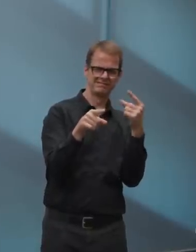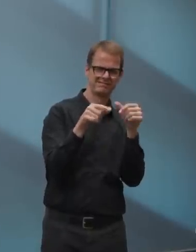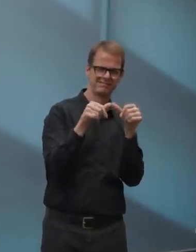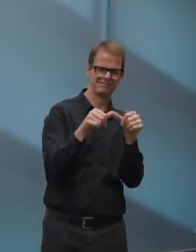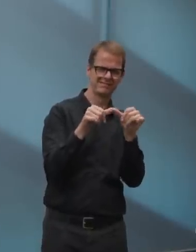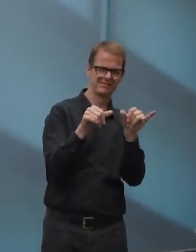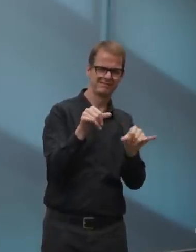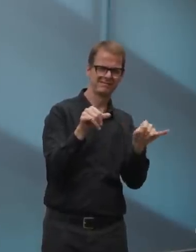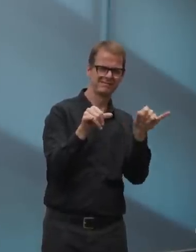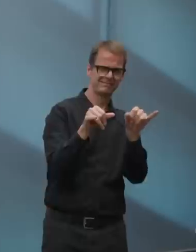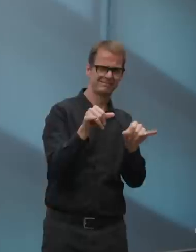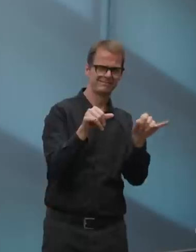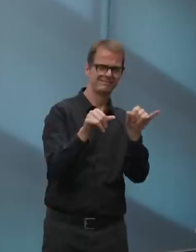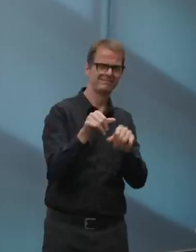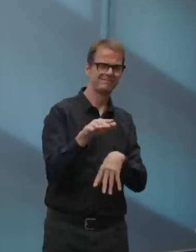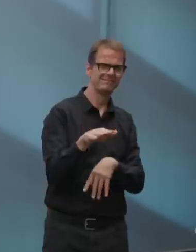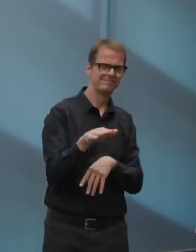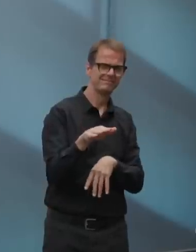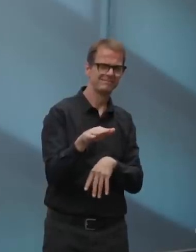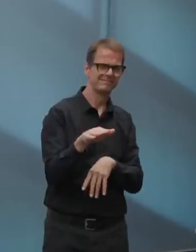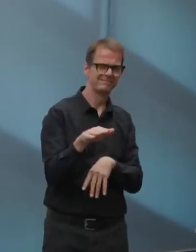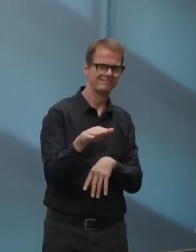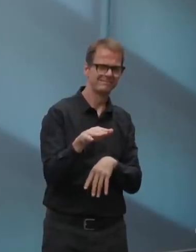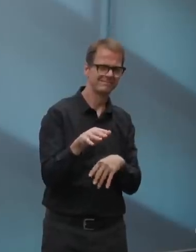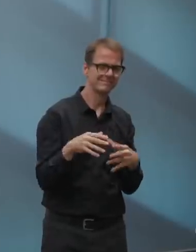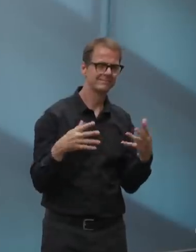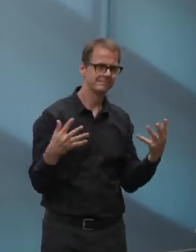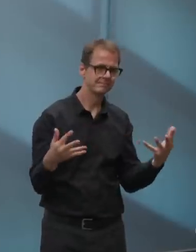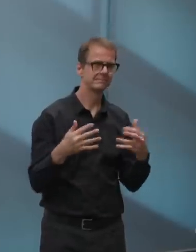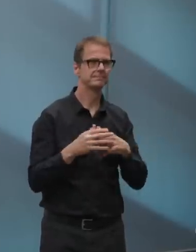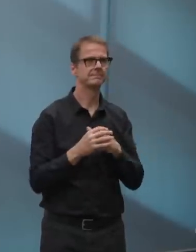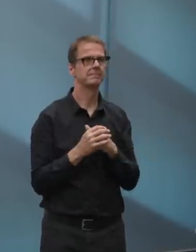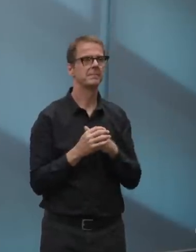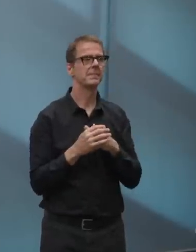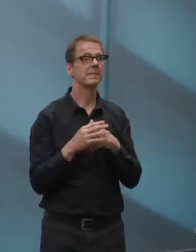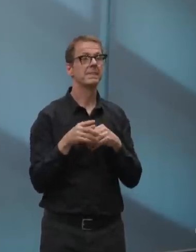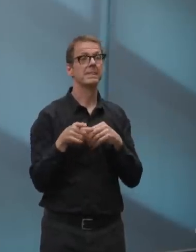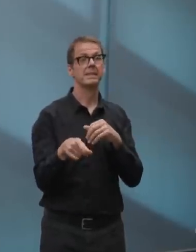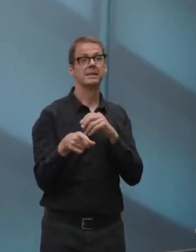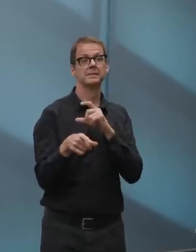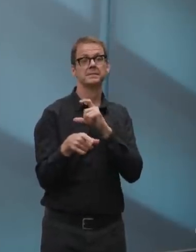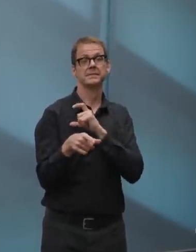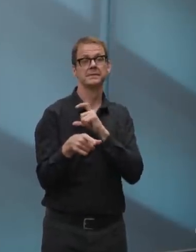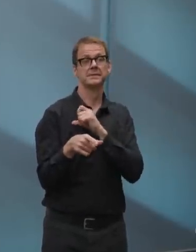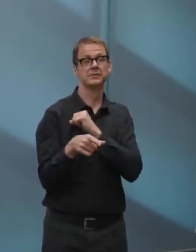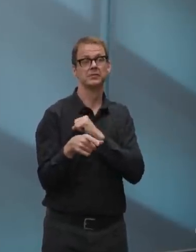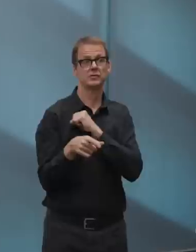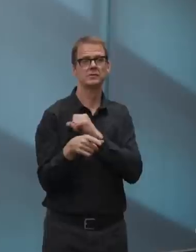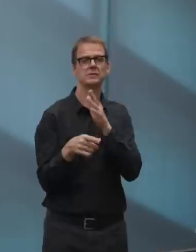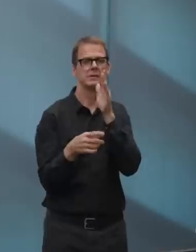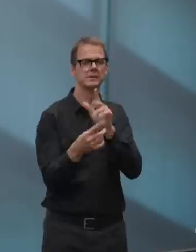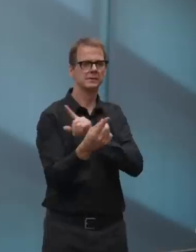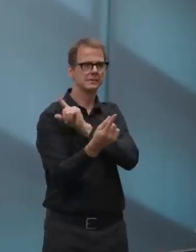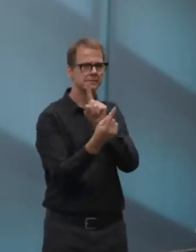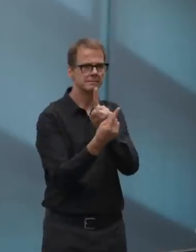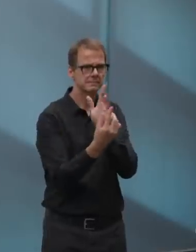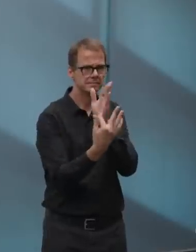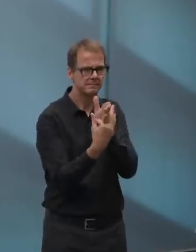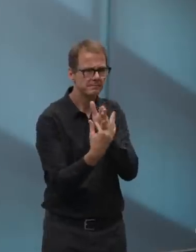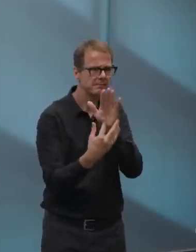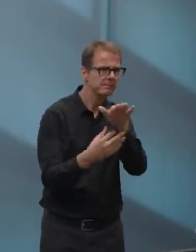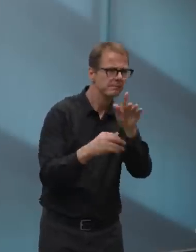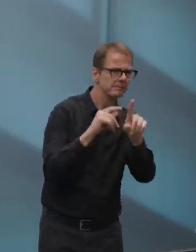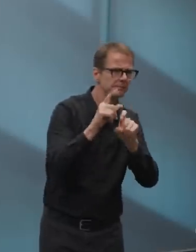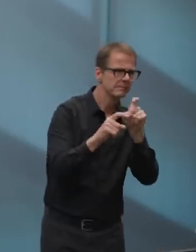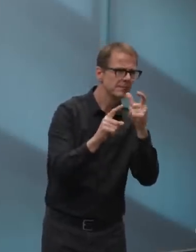uh, engagement with the individuals that are, are participating in those activities to confirm, um, that they're with their family,